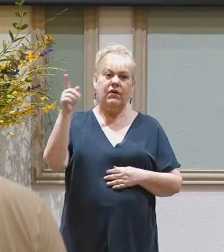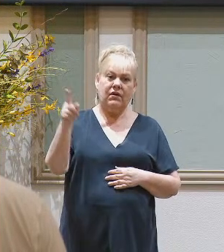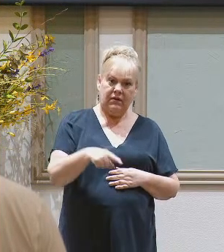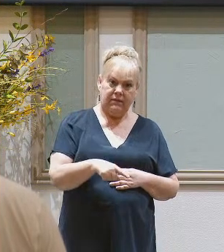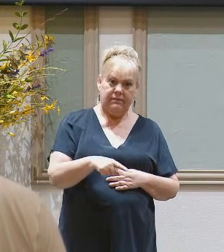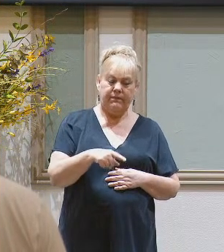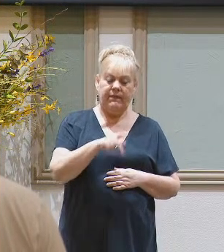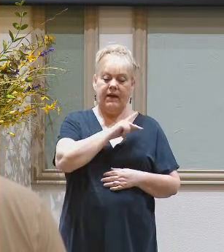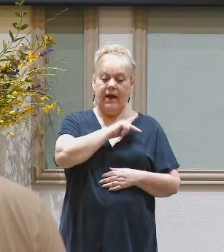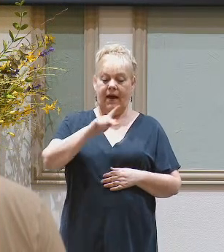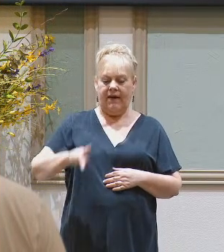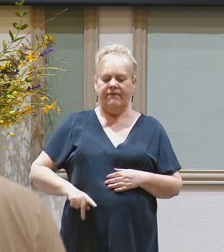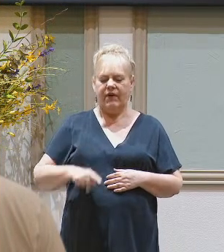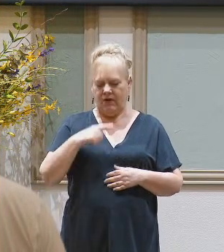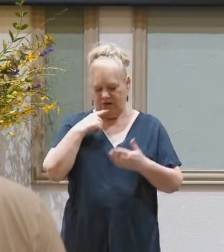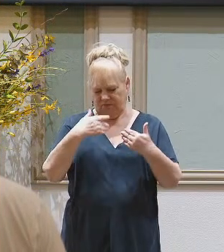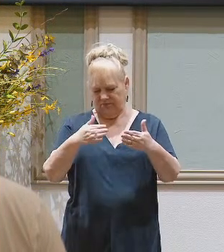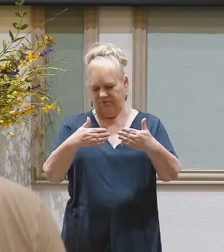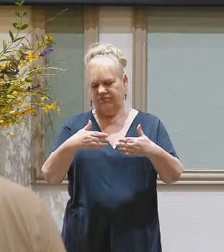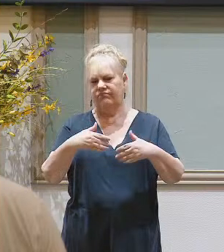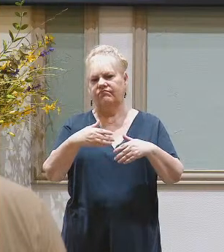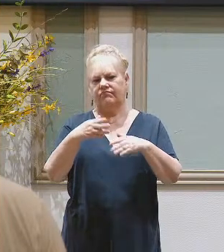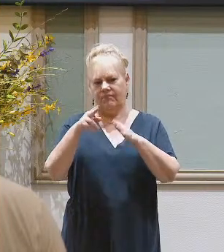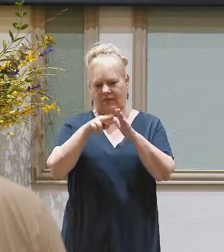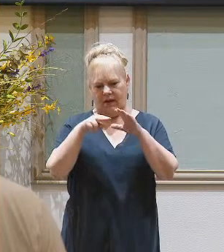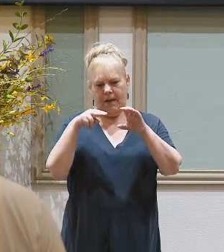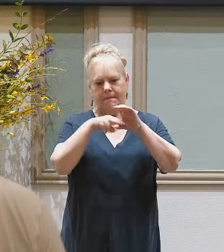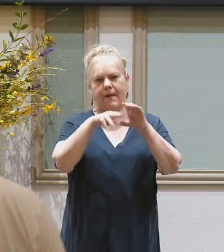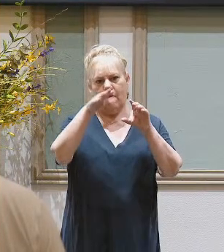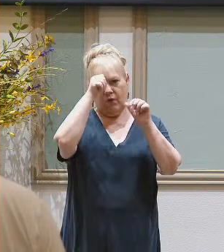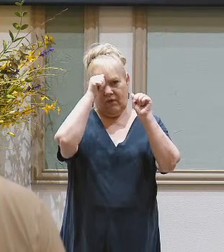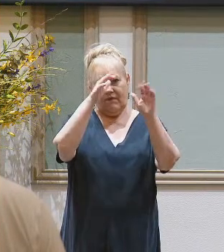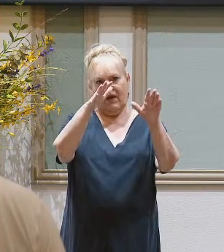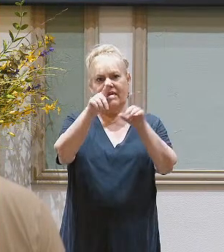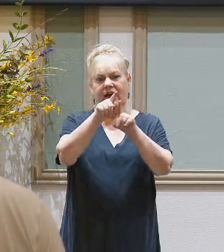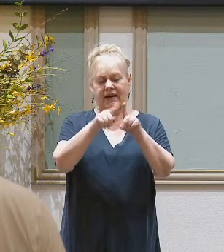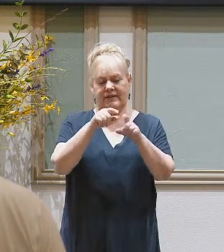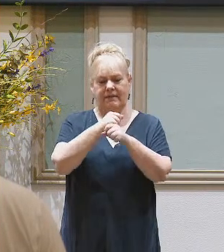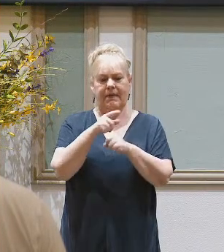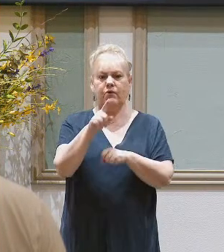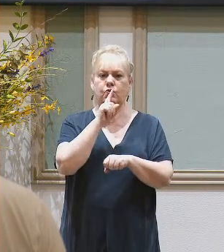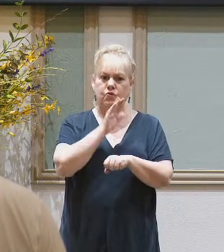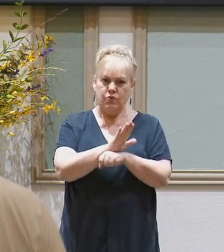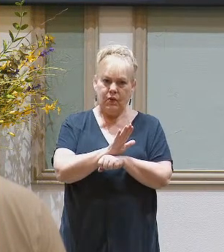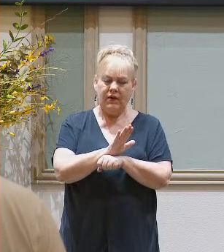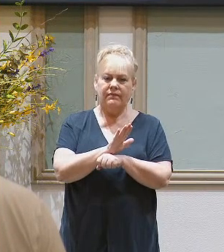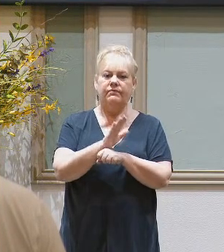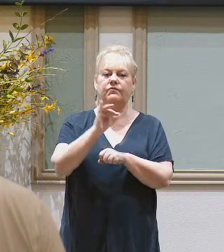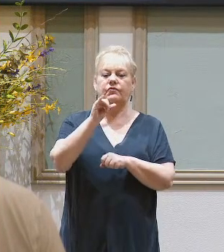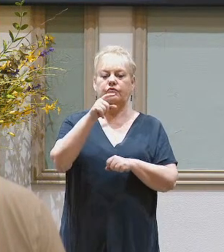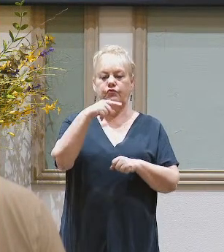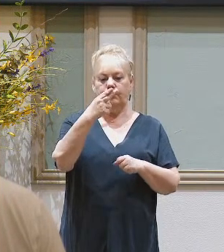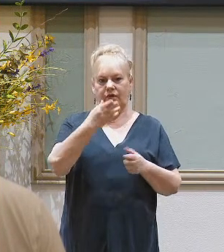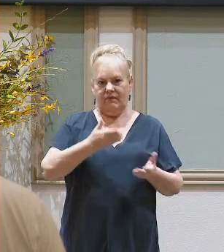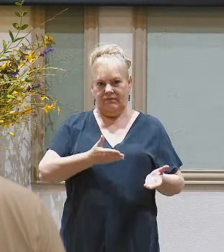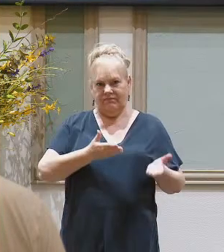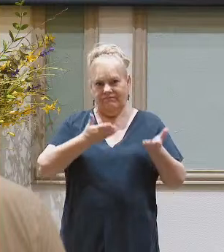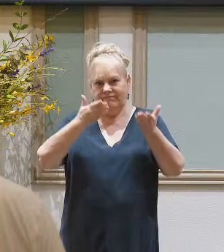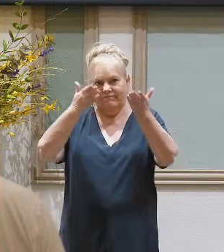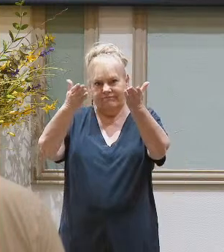And Pharaoh answered, Go up and bury your father, as he made you swear. So Joseph went up to bury his father.